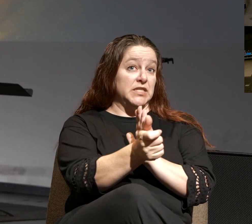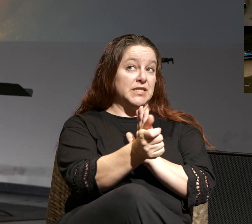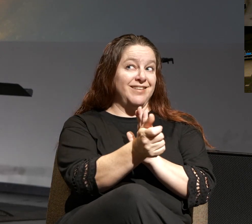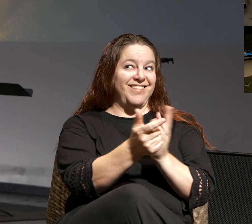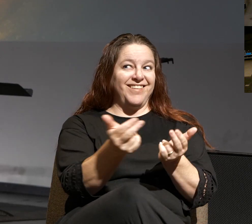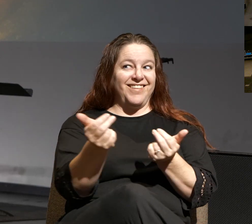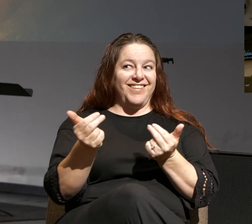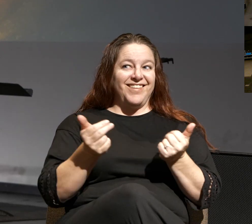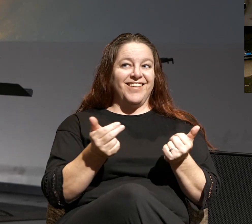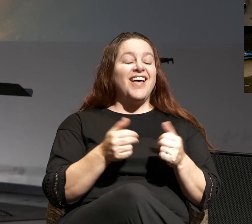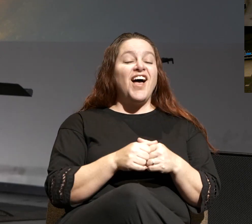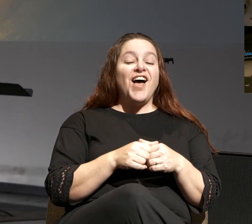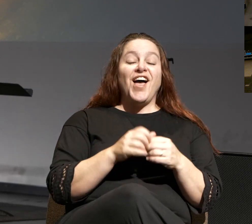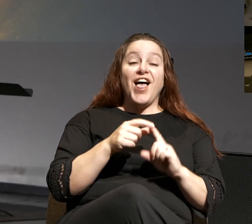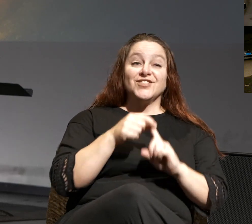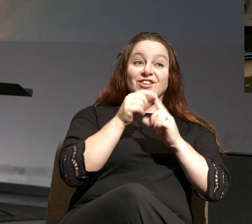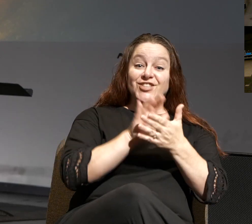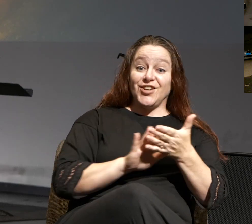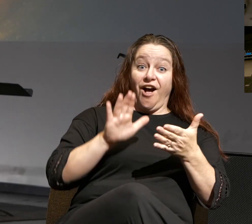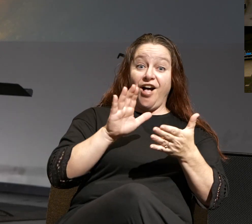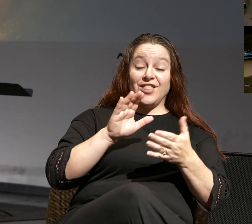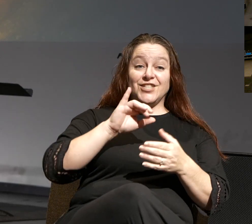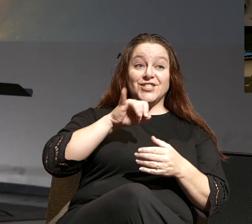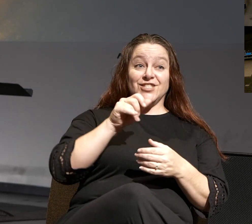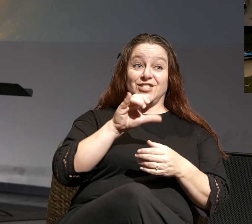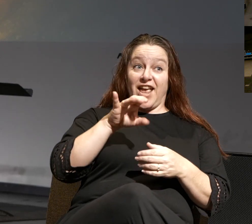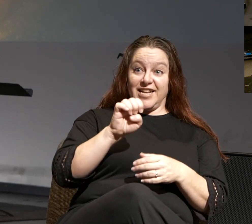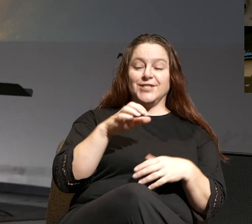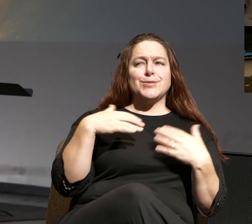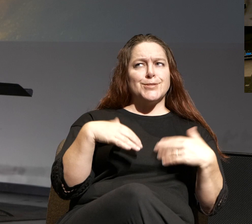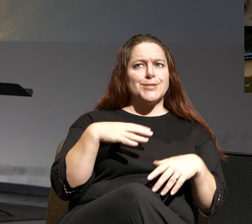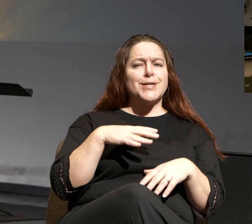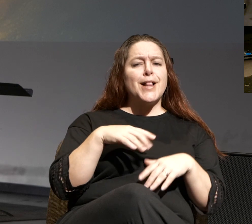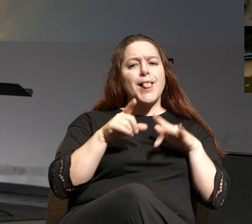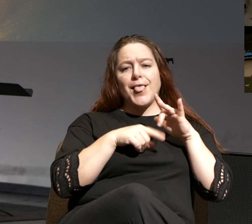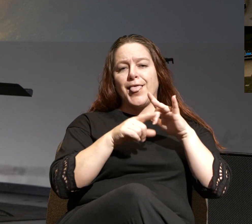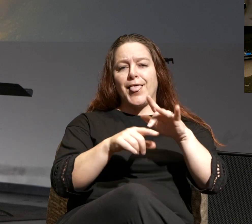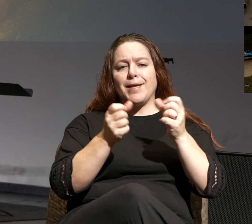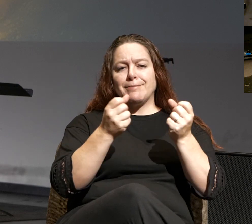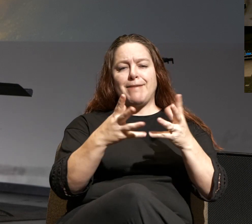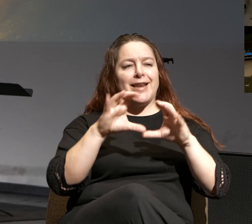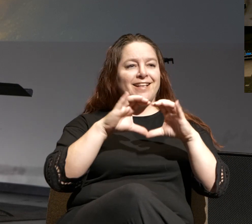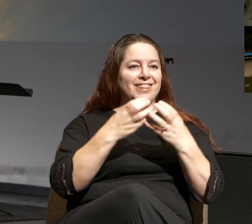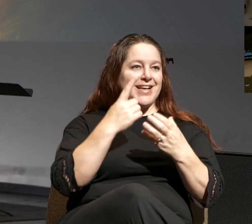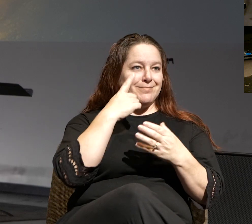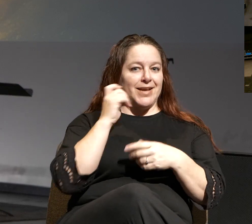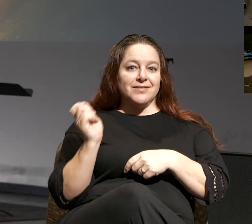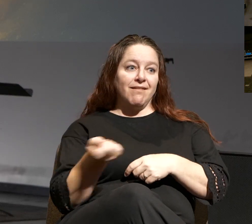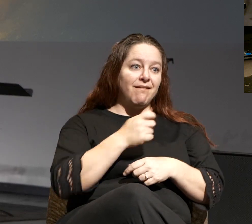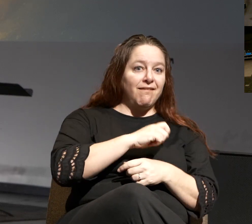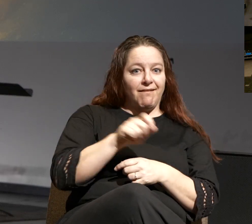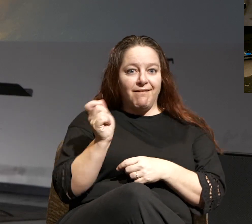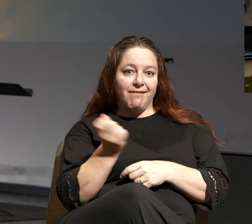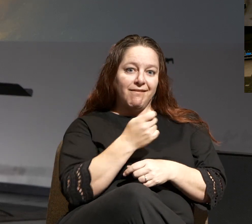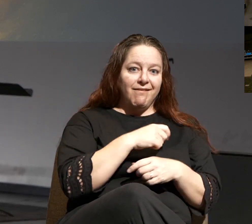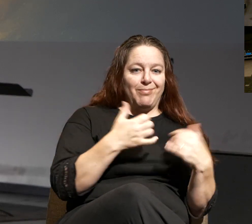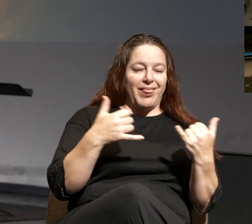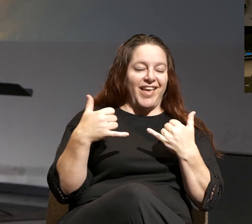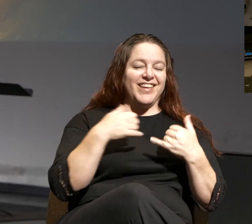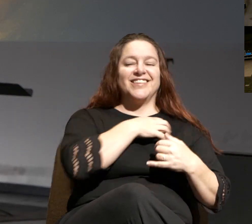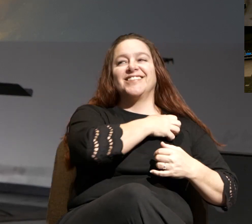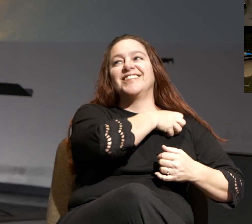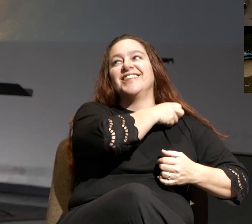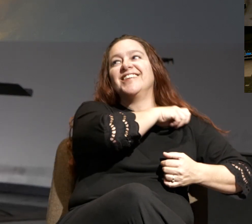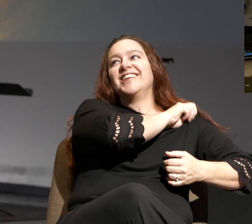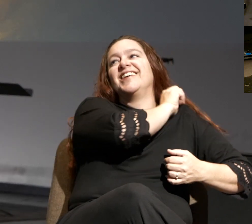And to see, especially college J's. College J's missed a lot of classes because of ping-pong and Halo 3.